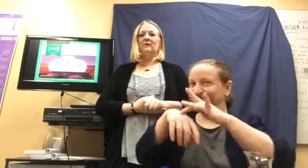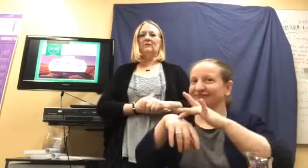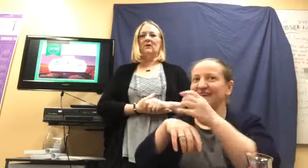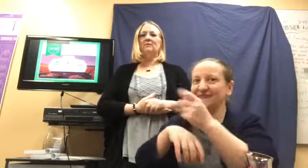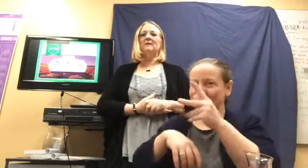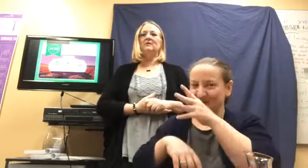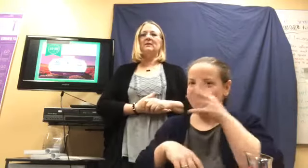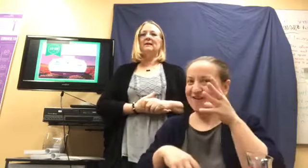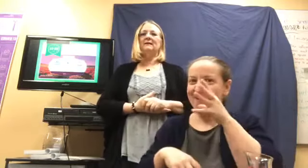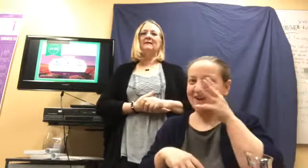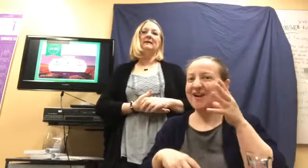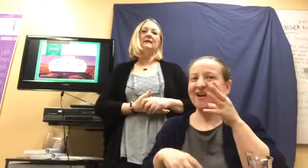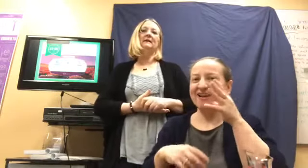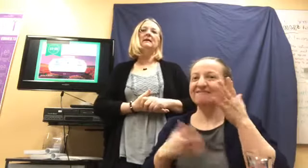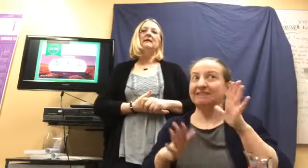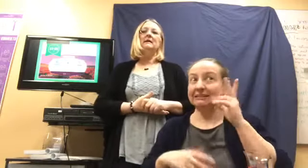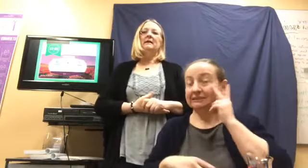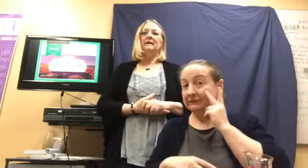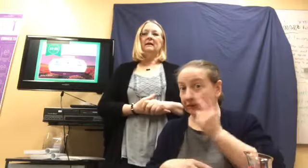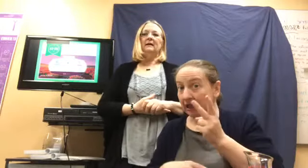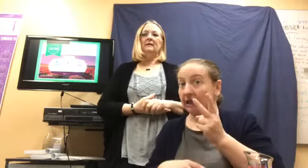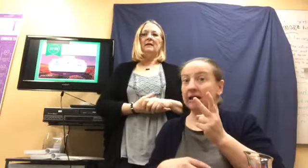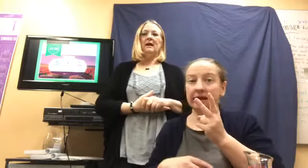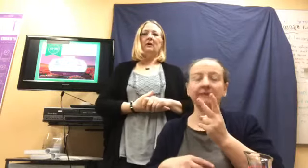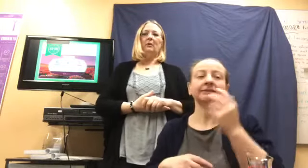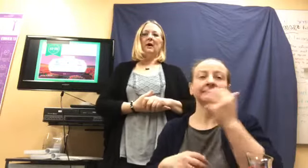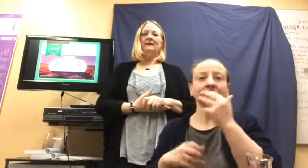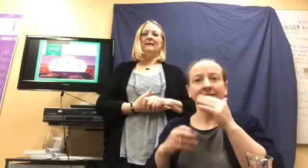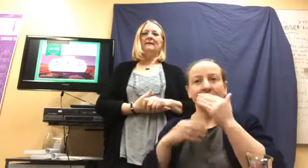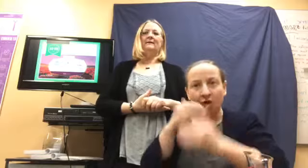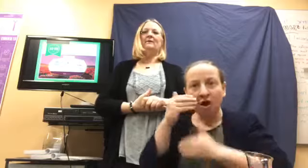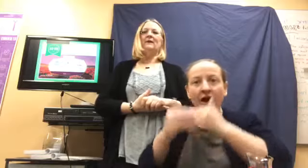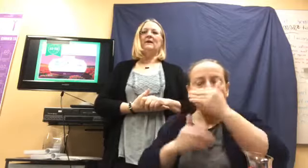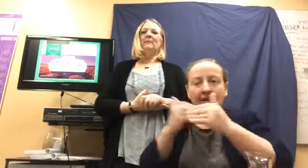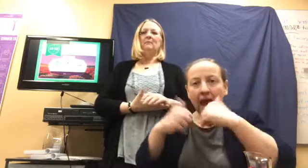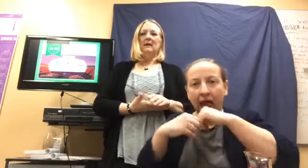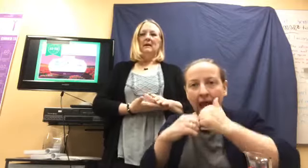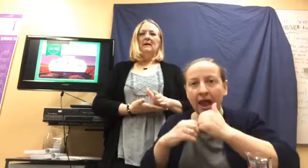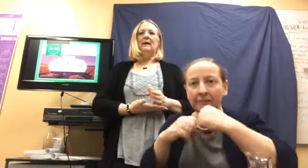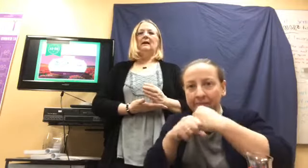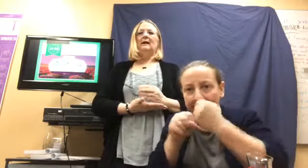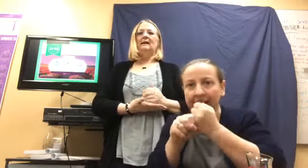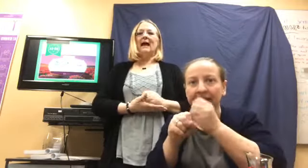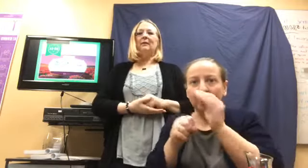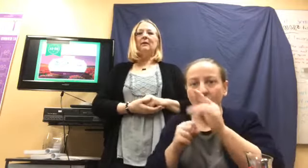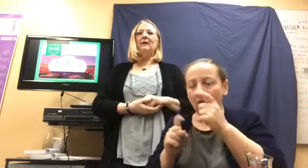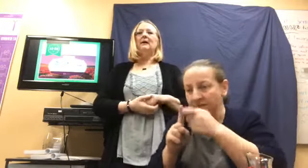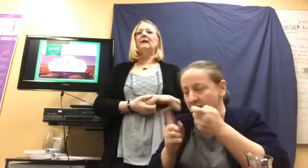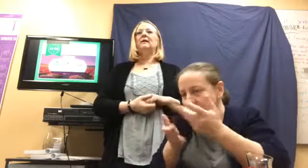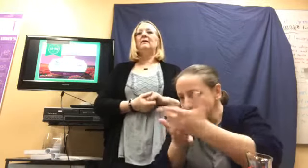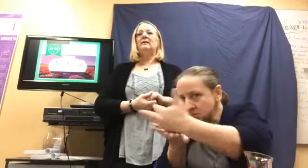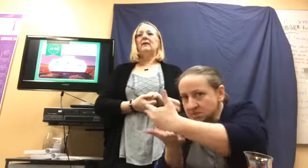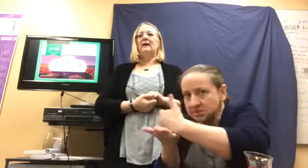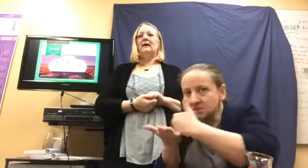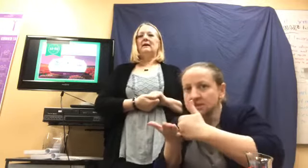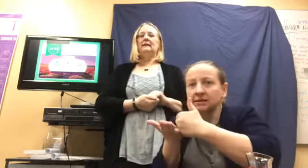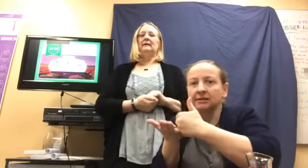farms and she has seen the entire process from, uh, gathering the, uh,